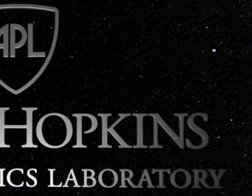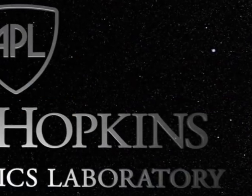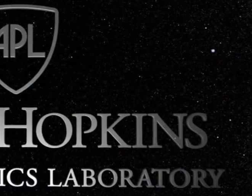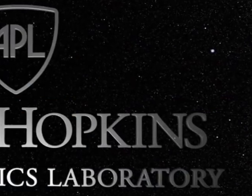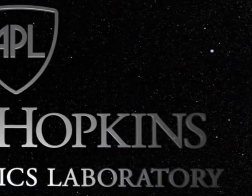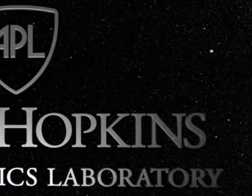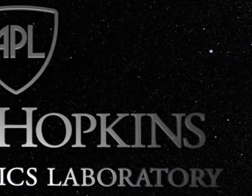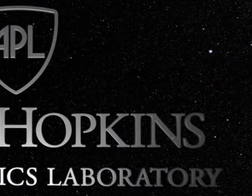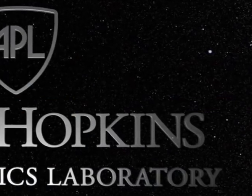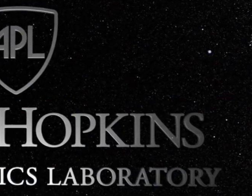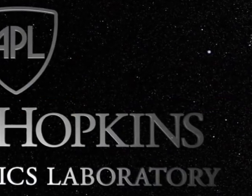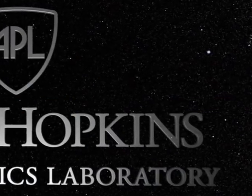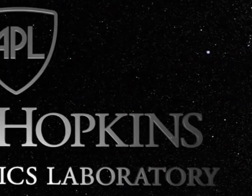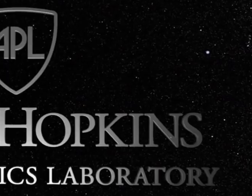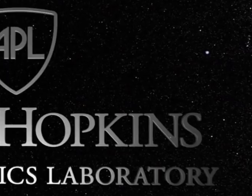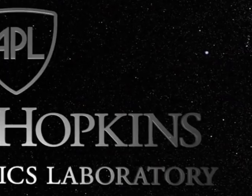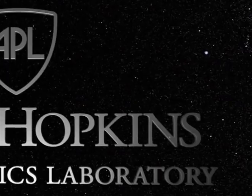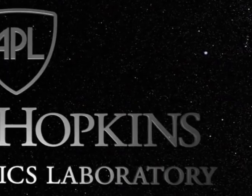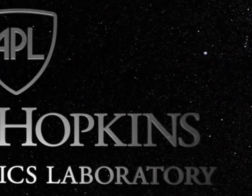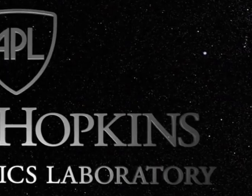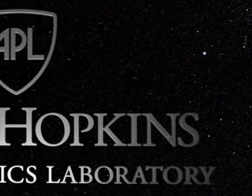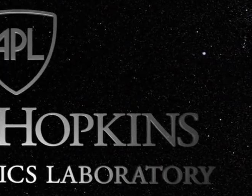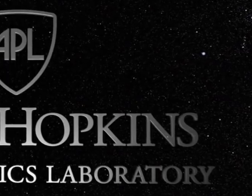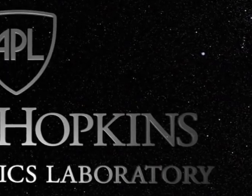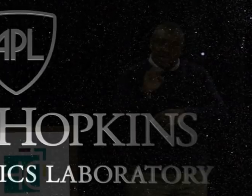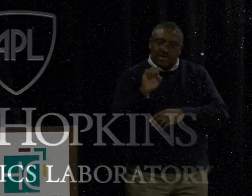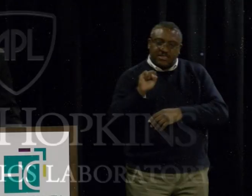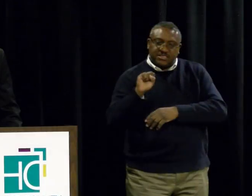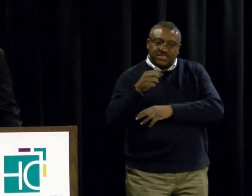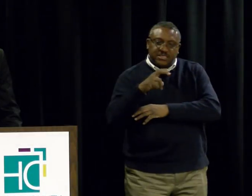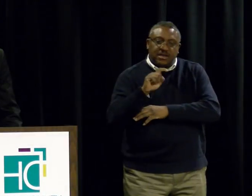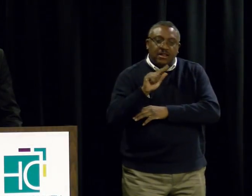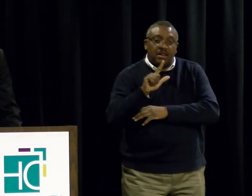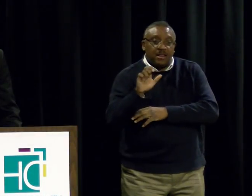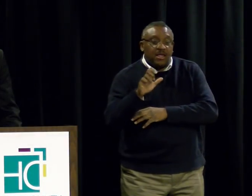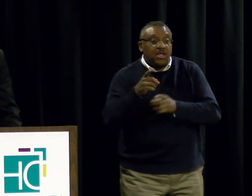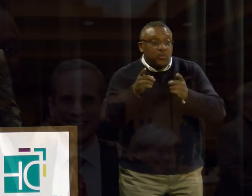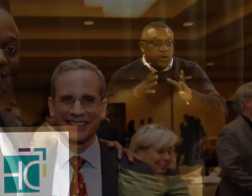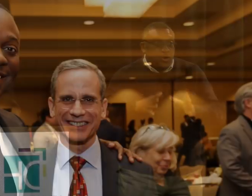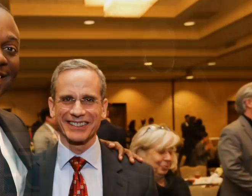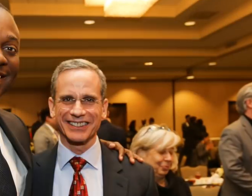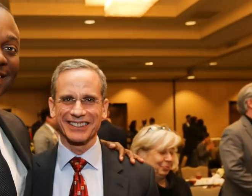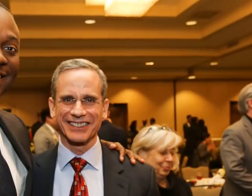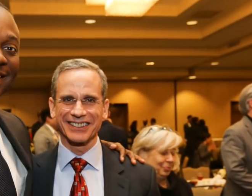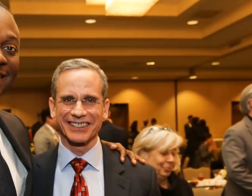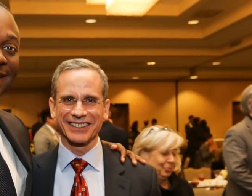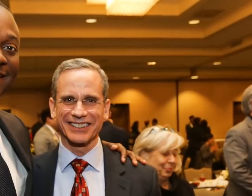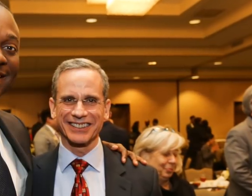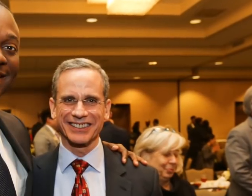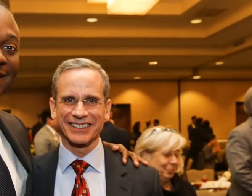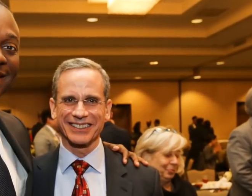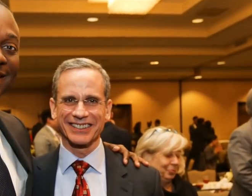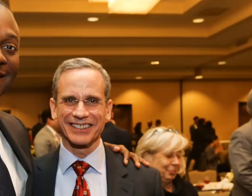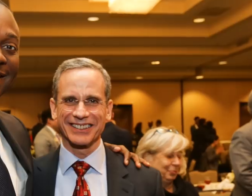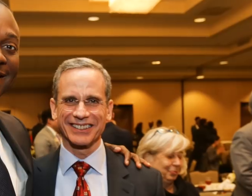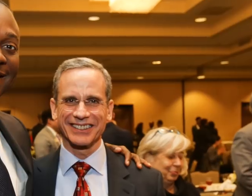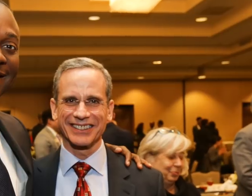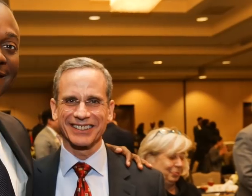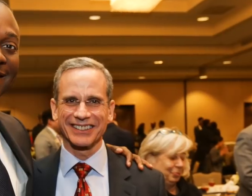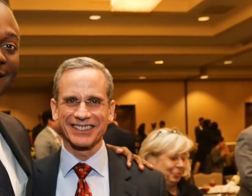Dr. Semmel, Director of Johns Hopkins Applied Physics Lab and Program Manager Helen Winters.